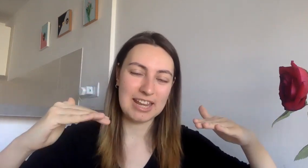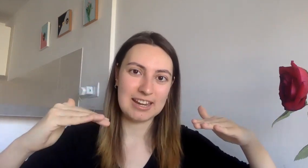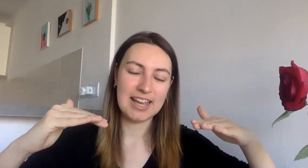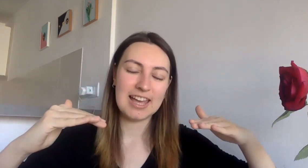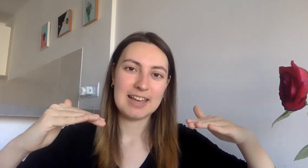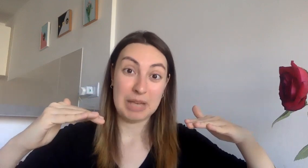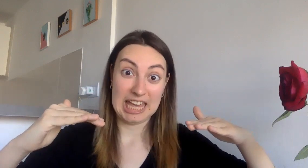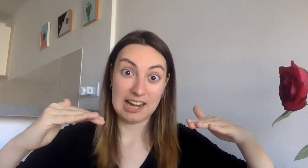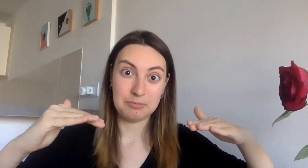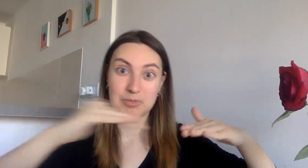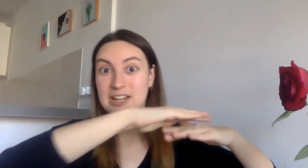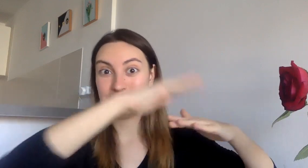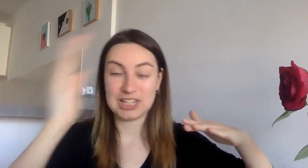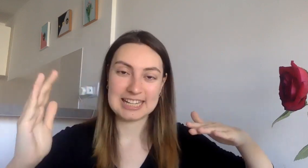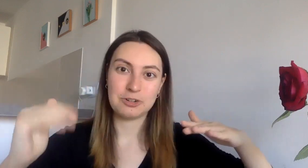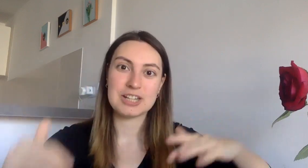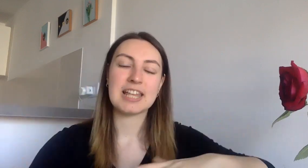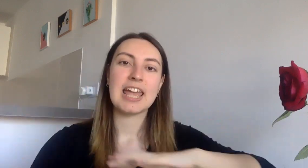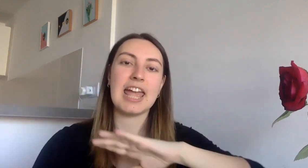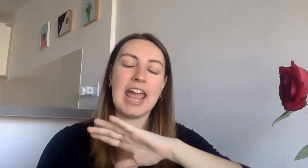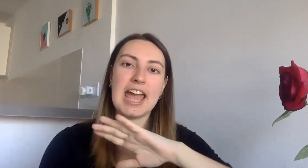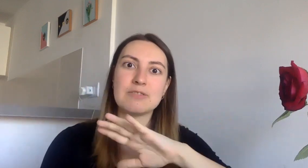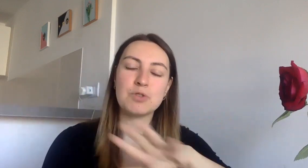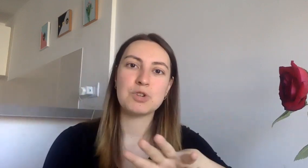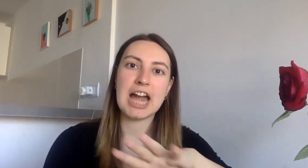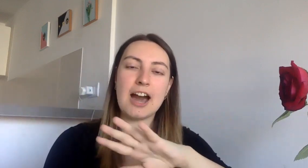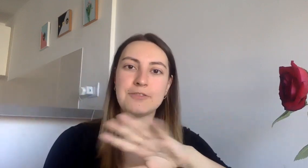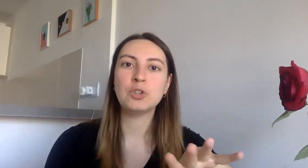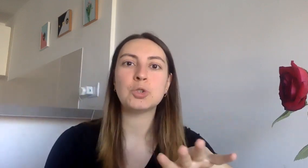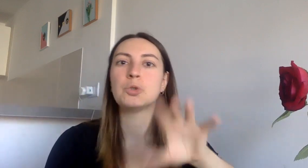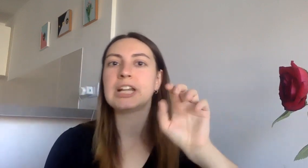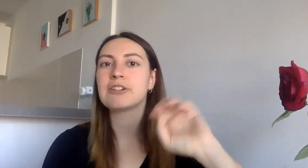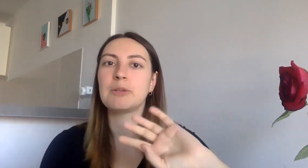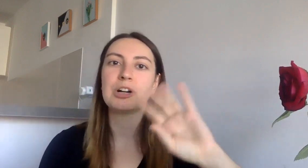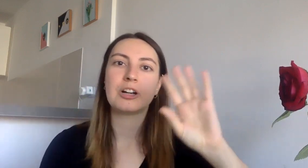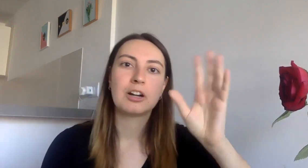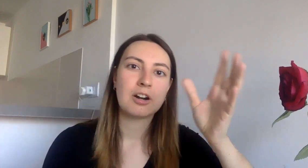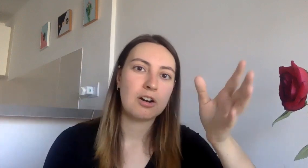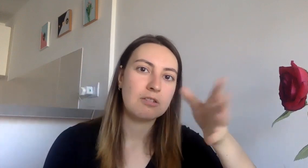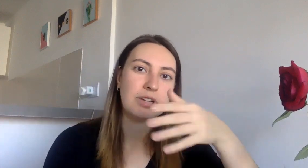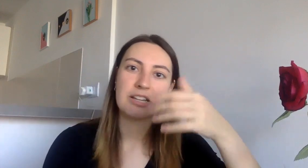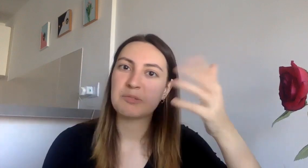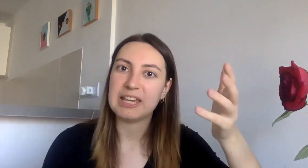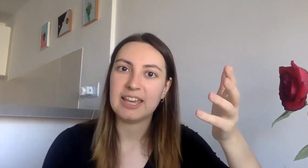p.m yeah so six hours and we would have not only grammar like speaking